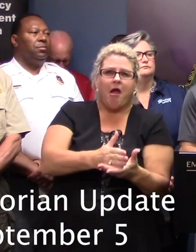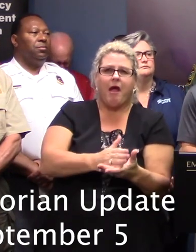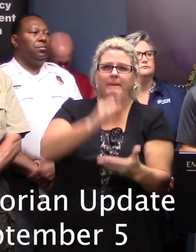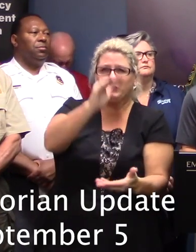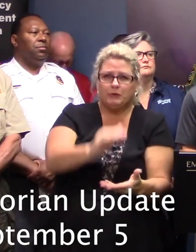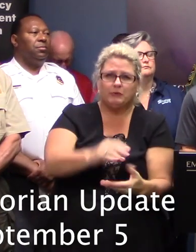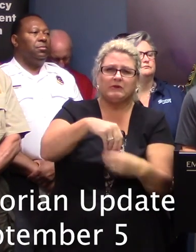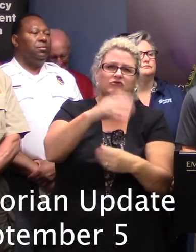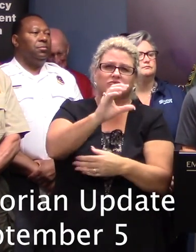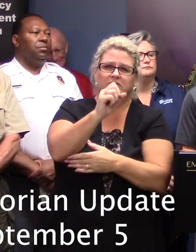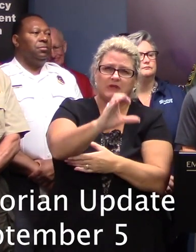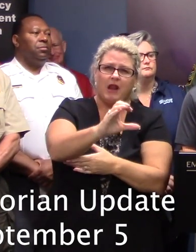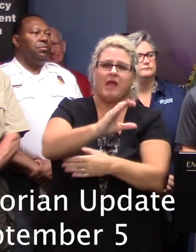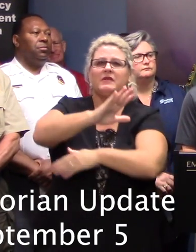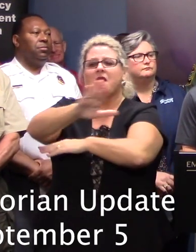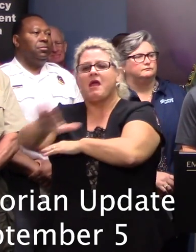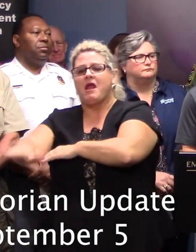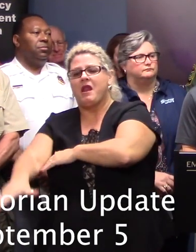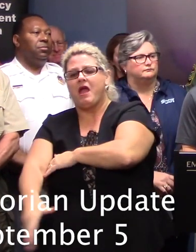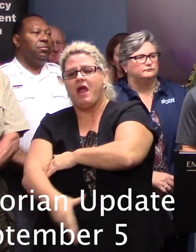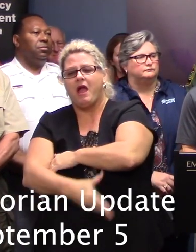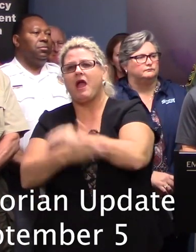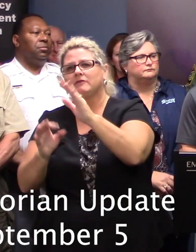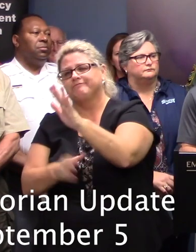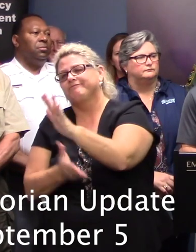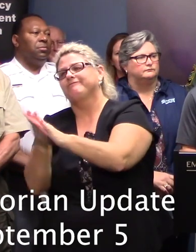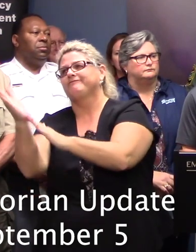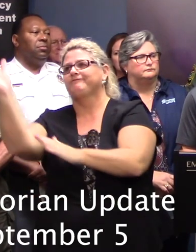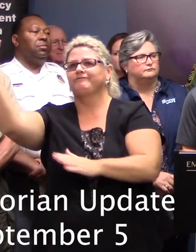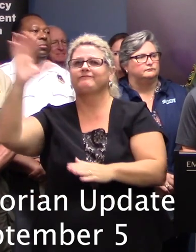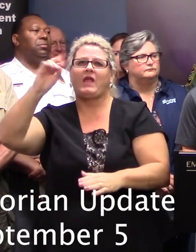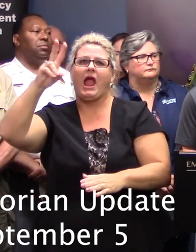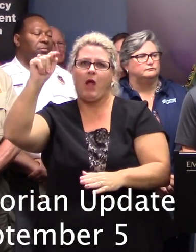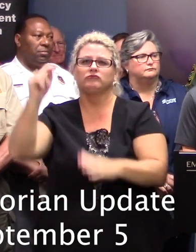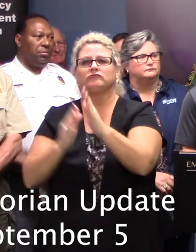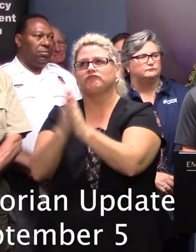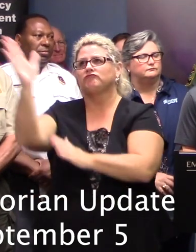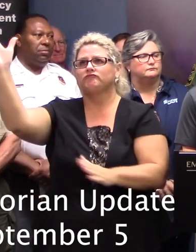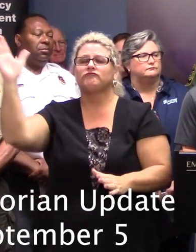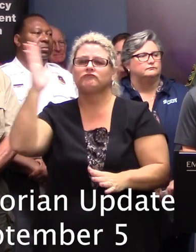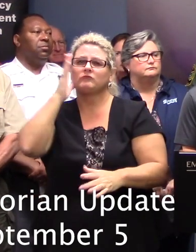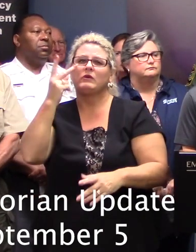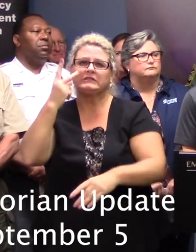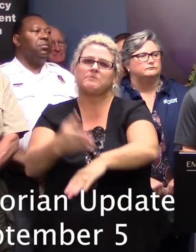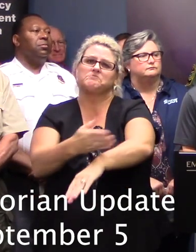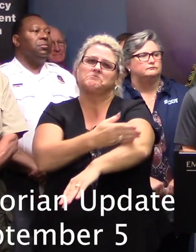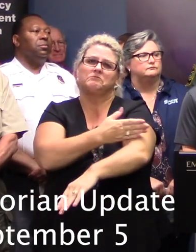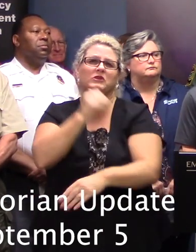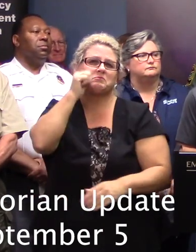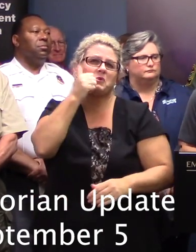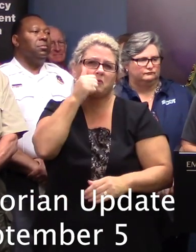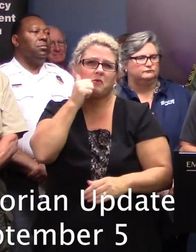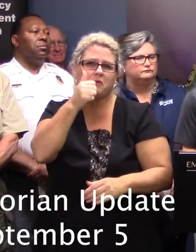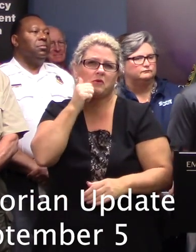and then sometime overnight tonight we believe all the tropical storm force winds will be out of the state and we'll be seeing improving conditions for tomorrow